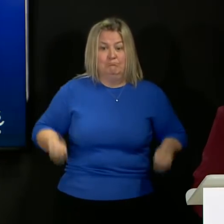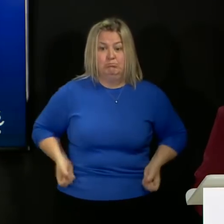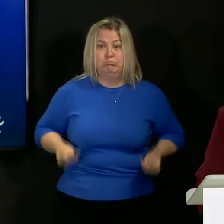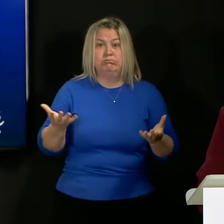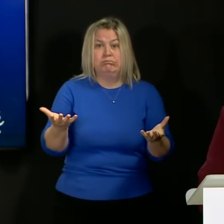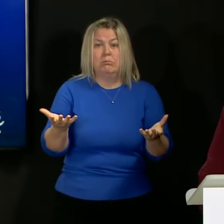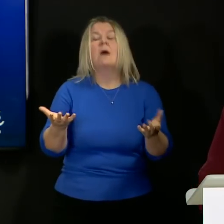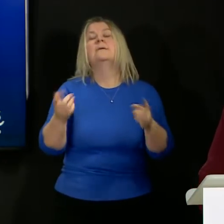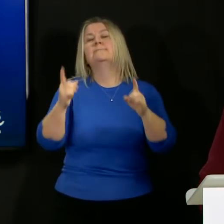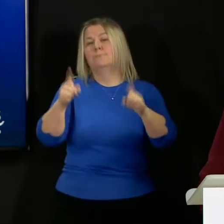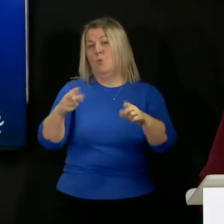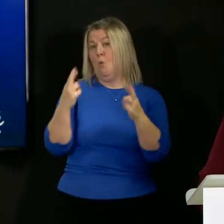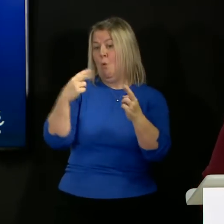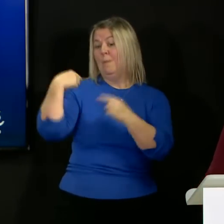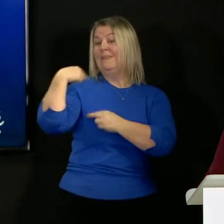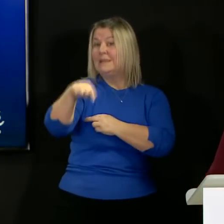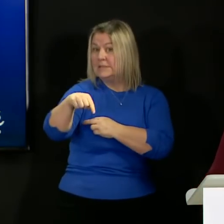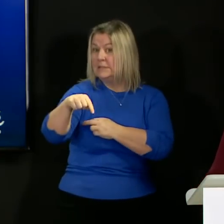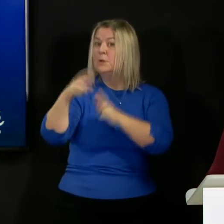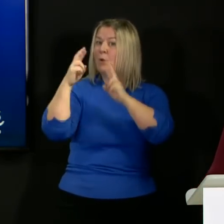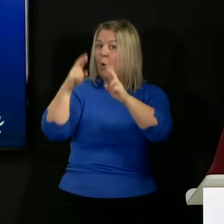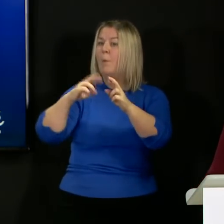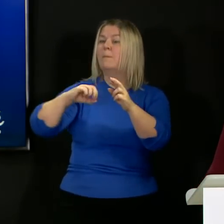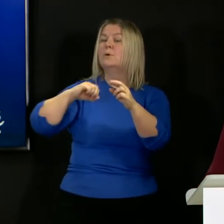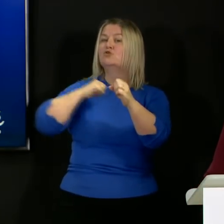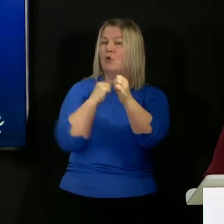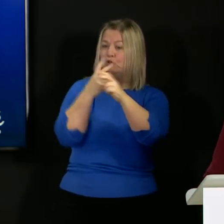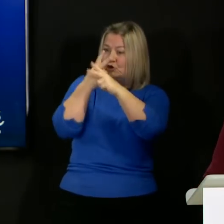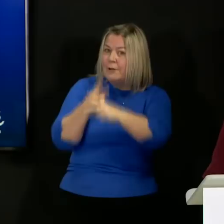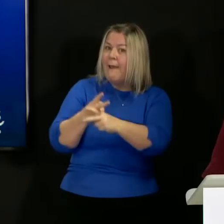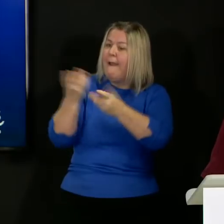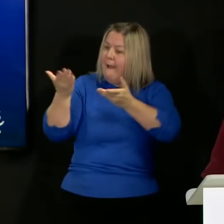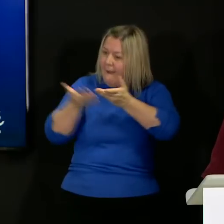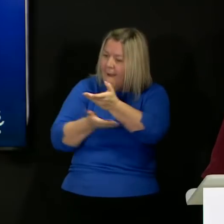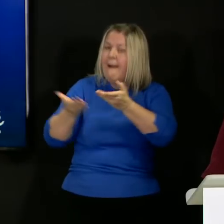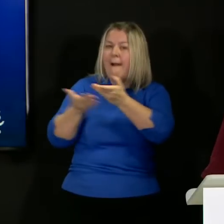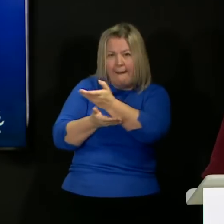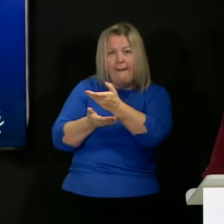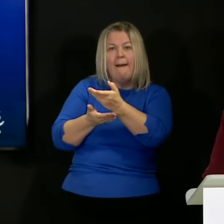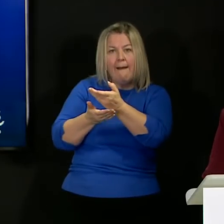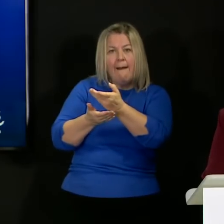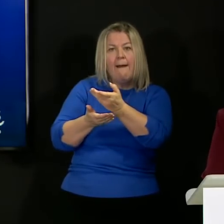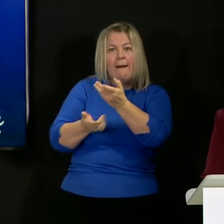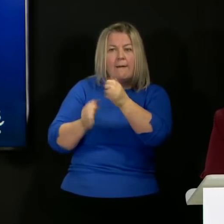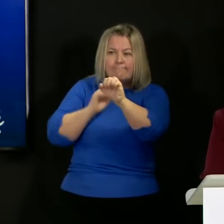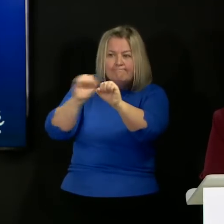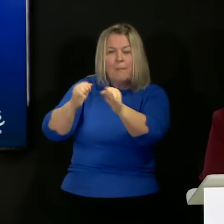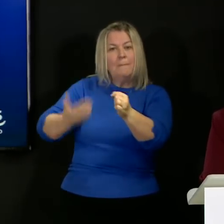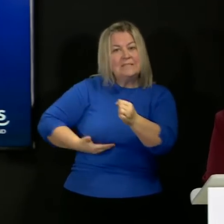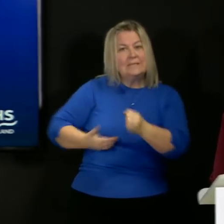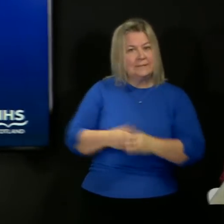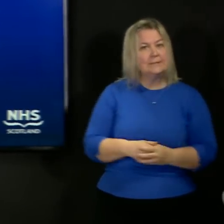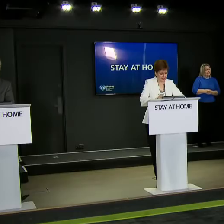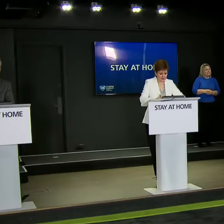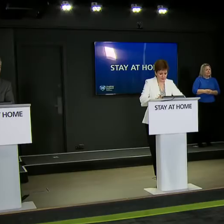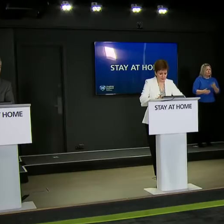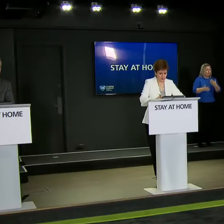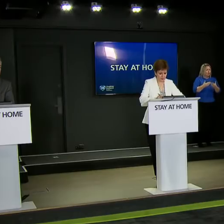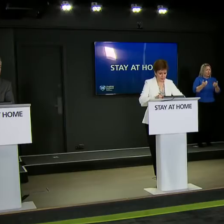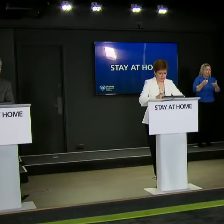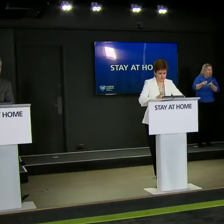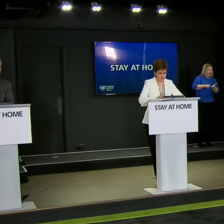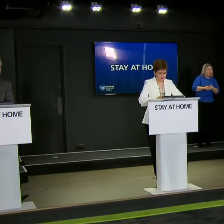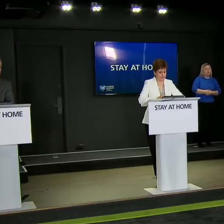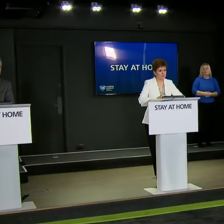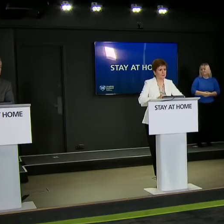in the course of this week we can reach a resolution on that with those business owners. Thank you. Alan Smith